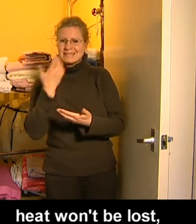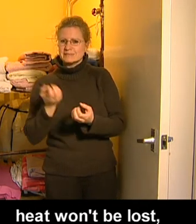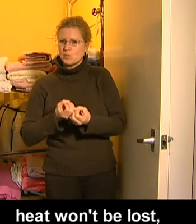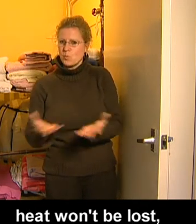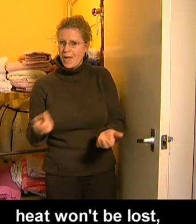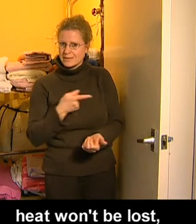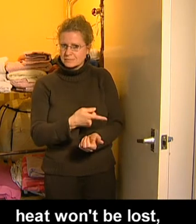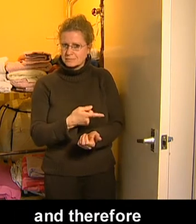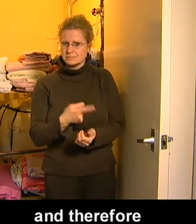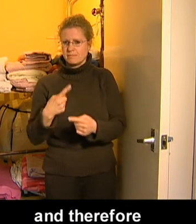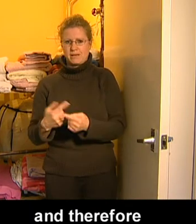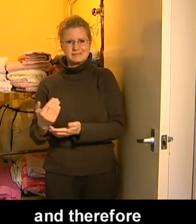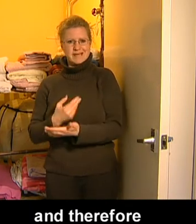And therefore, you'll save money.